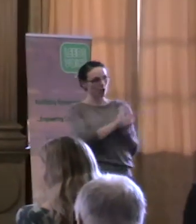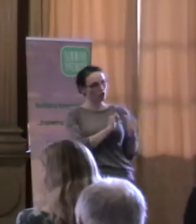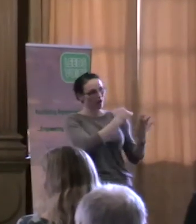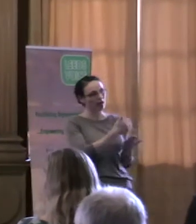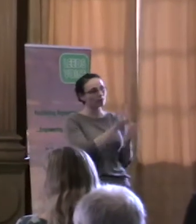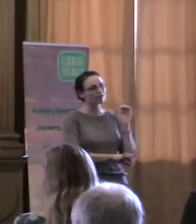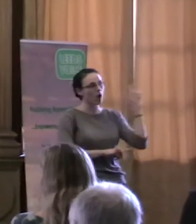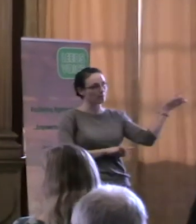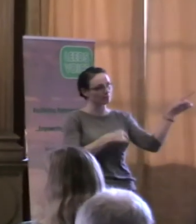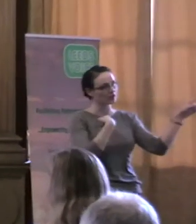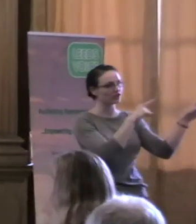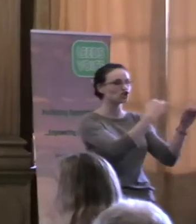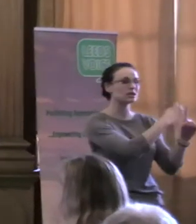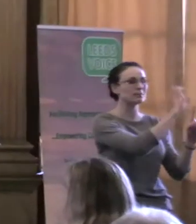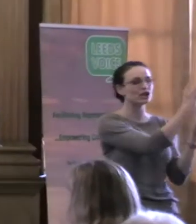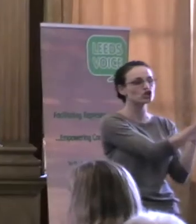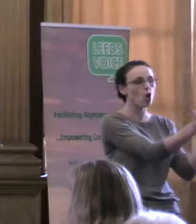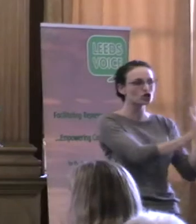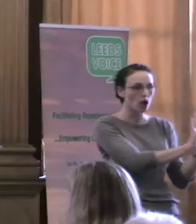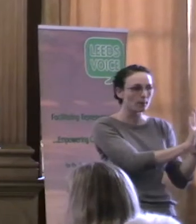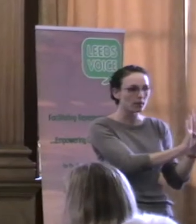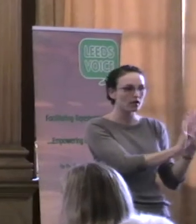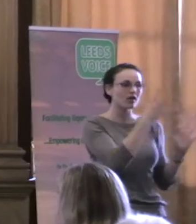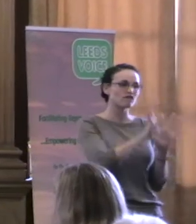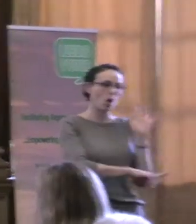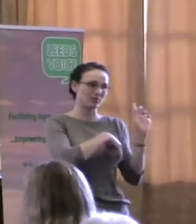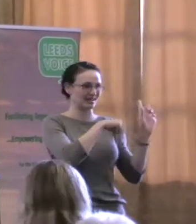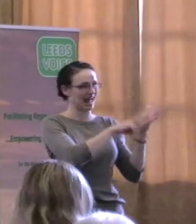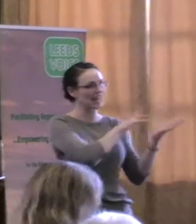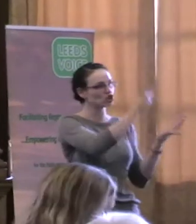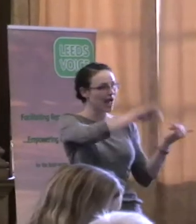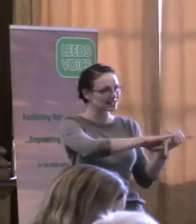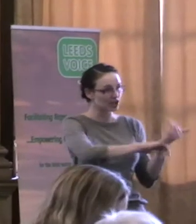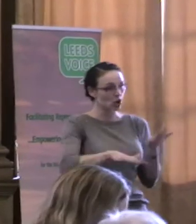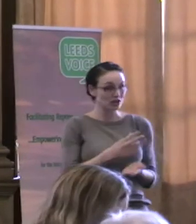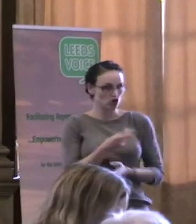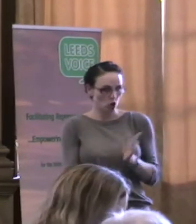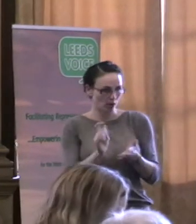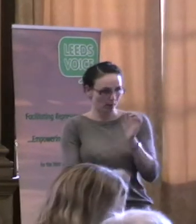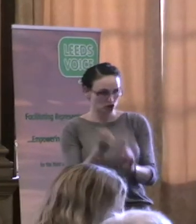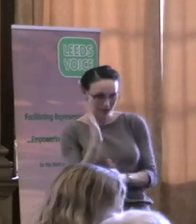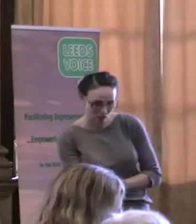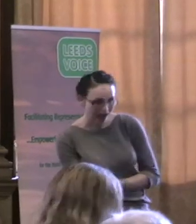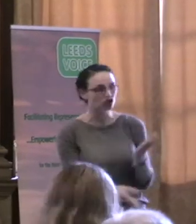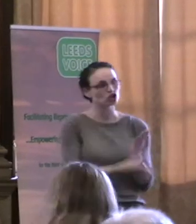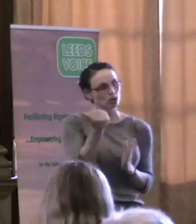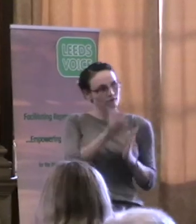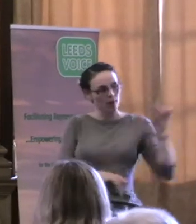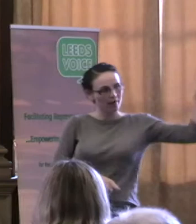GP consortium. And I have to just tell you that trying to untangle